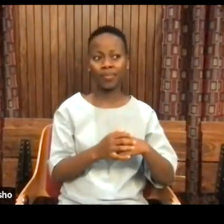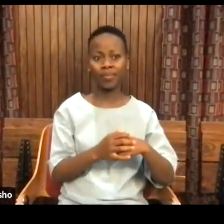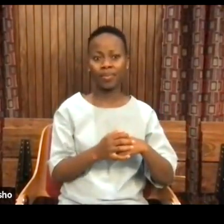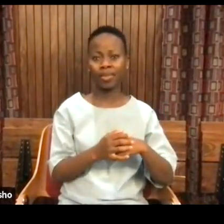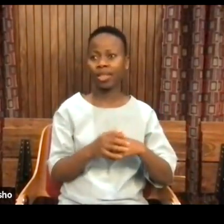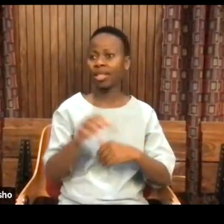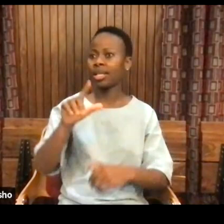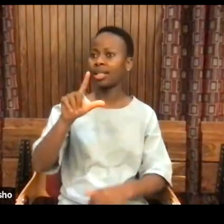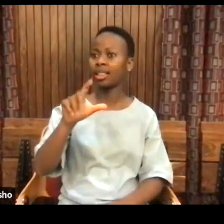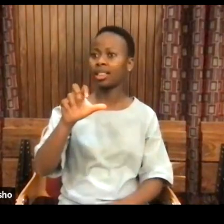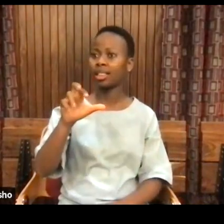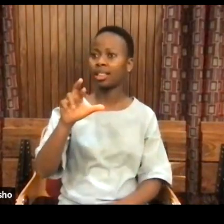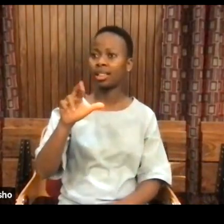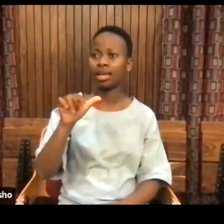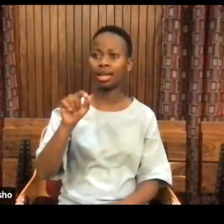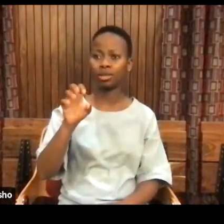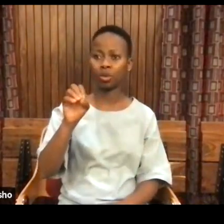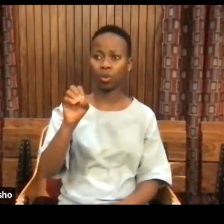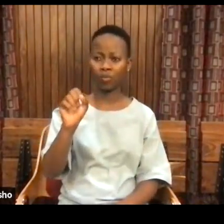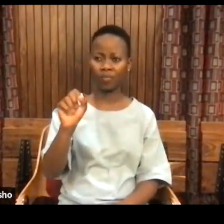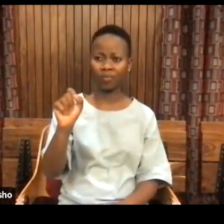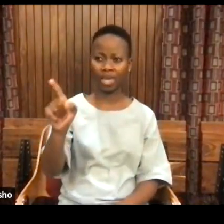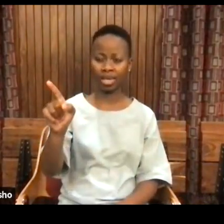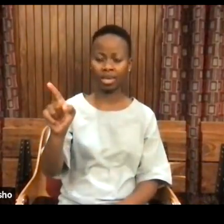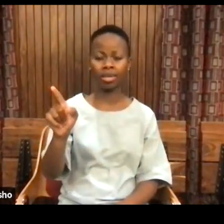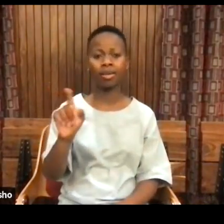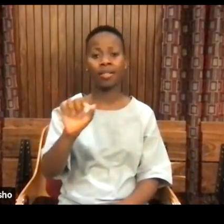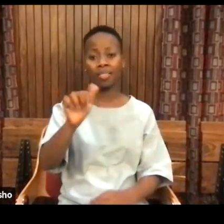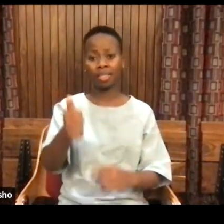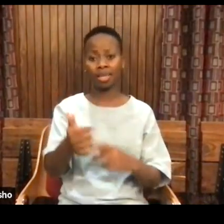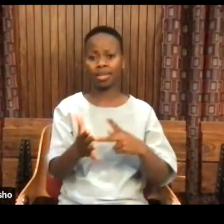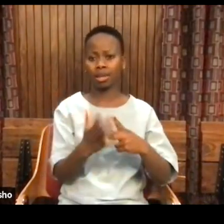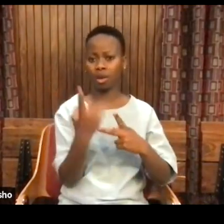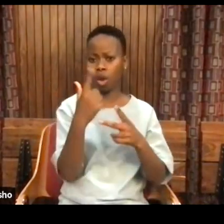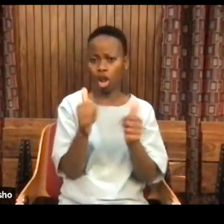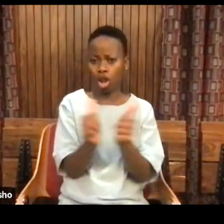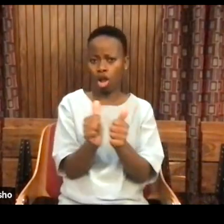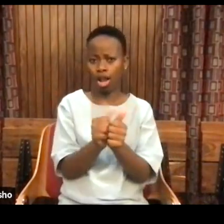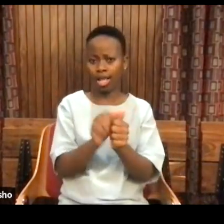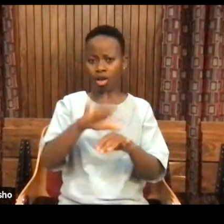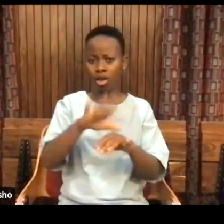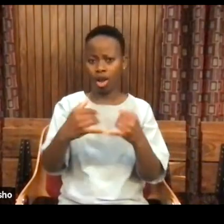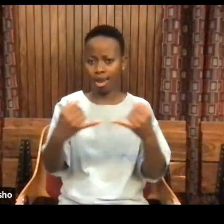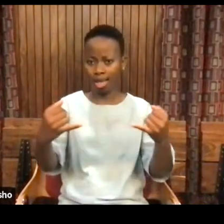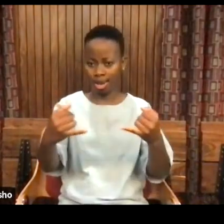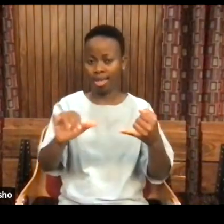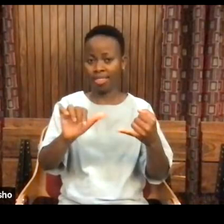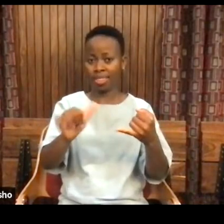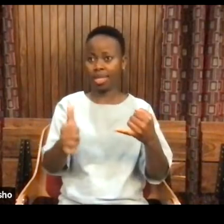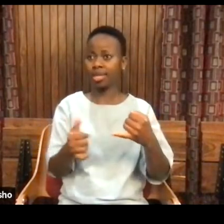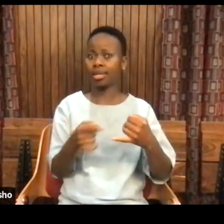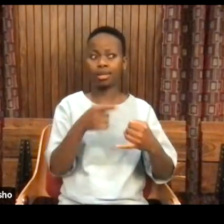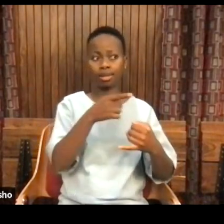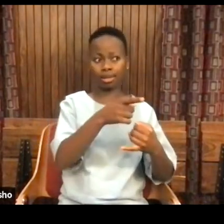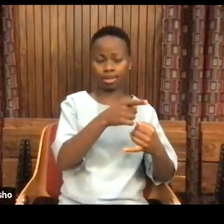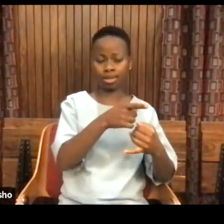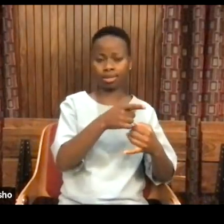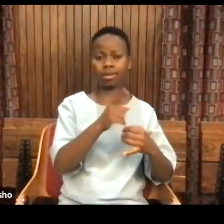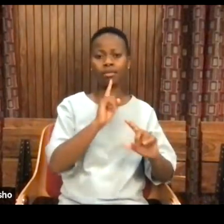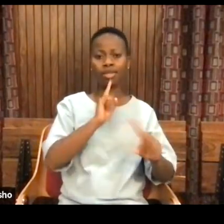There's Lerato at the back, then I'll read a question from a colleague online, and then I'll hand over to Prof.